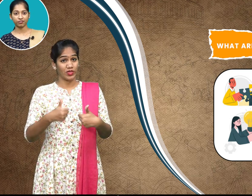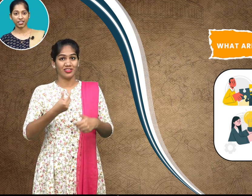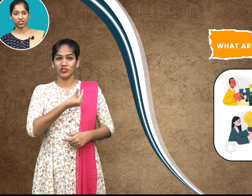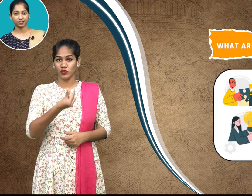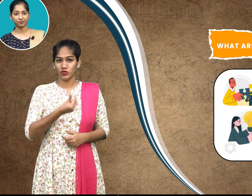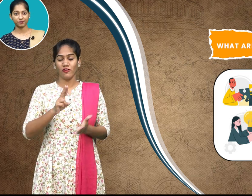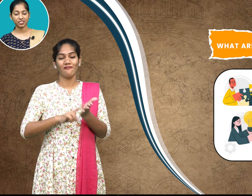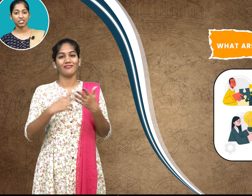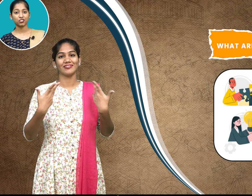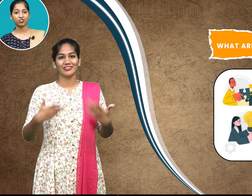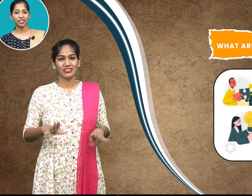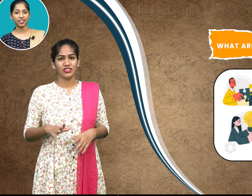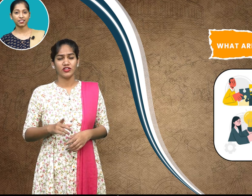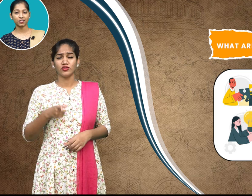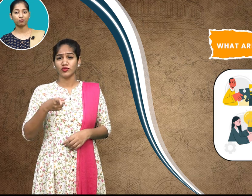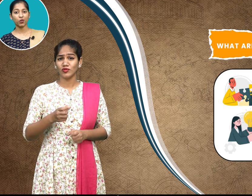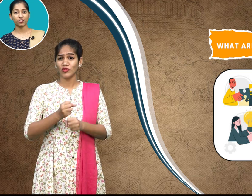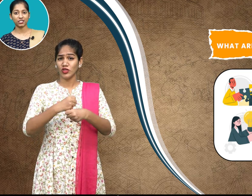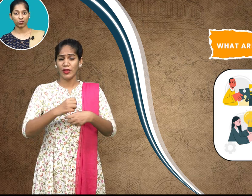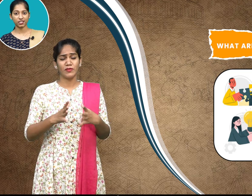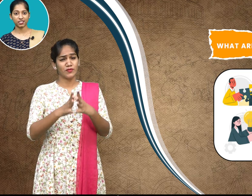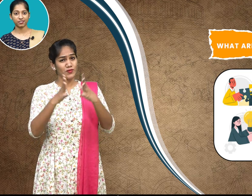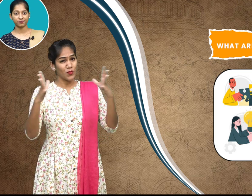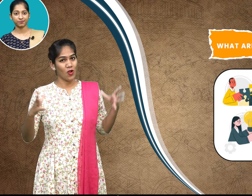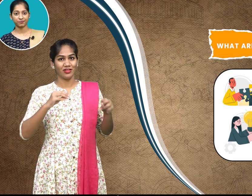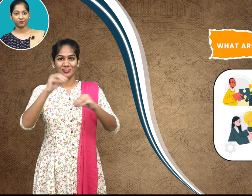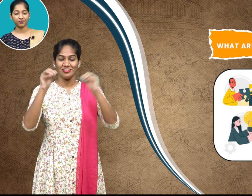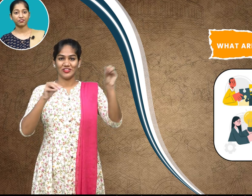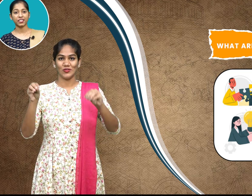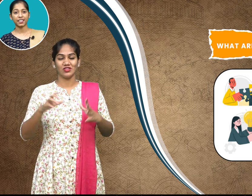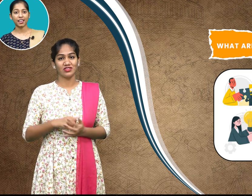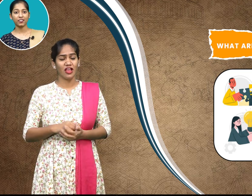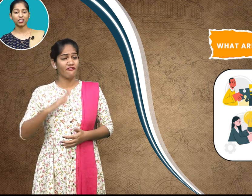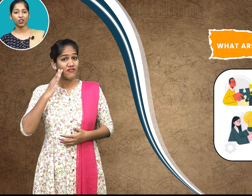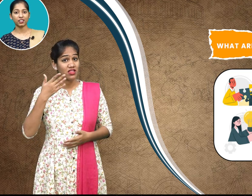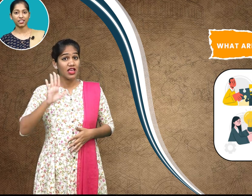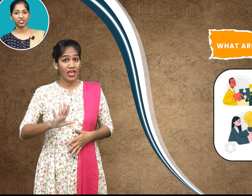nature to create more resources when they have the knowledge